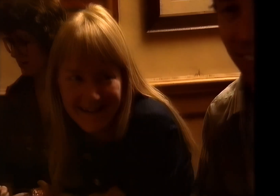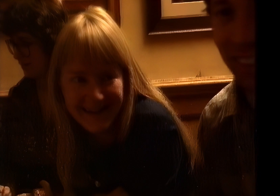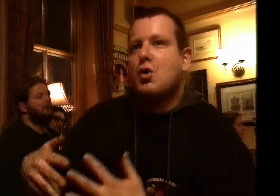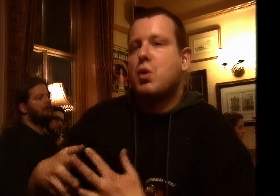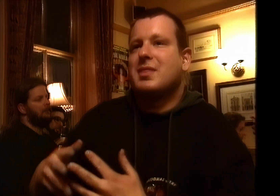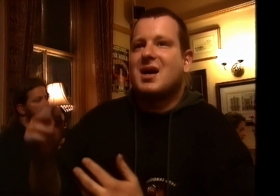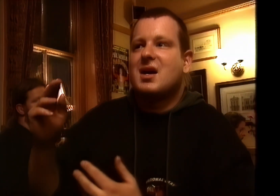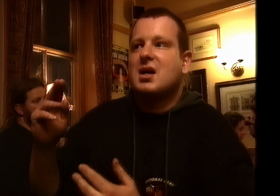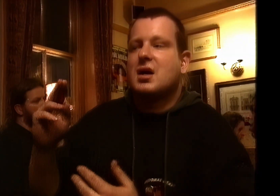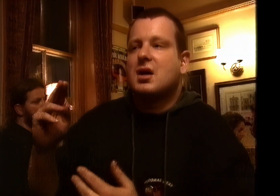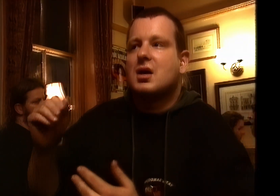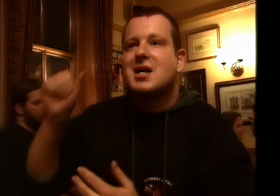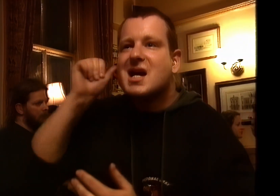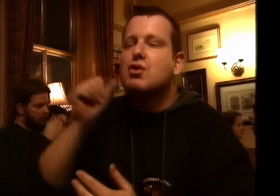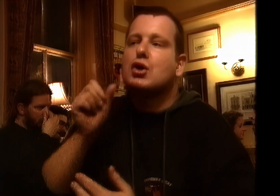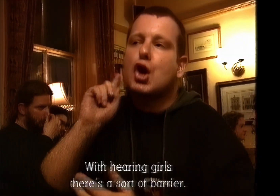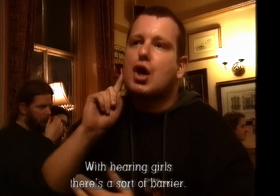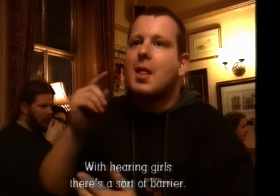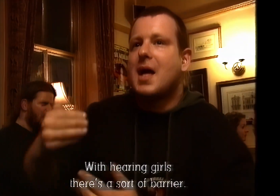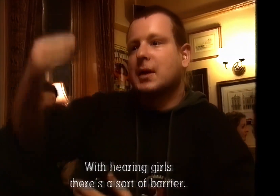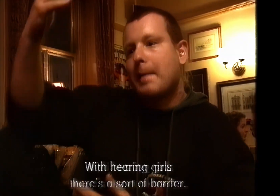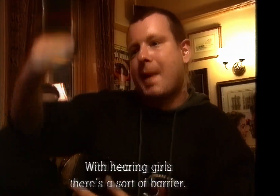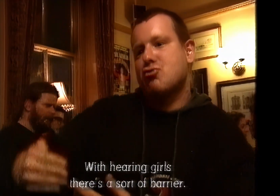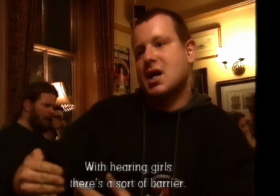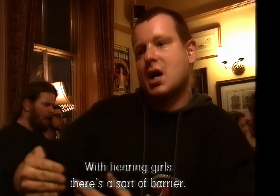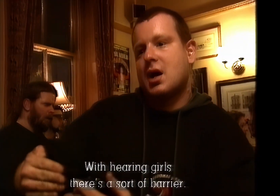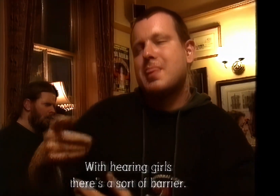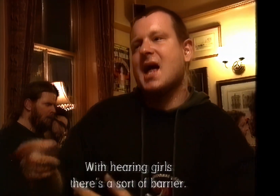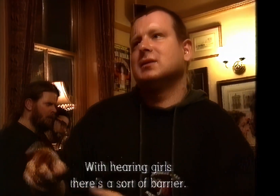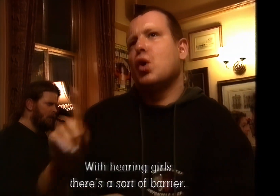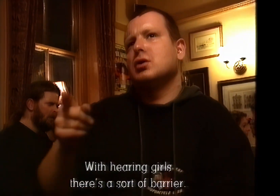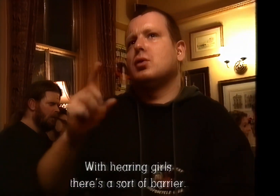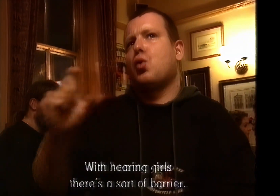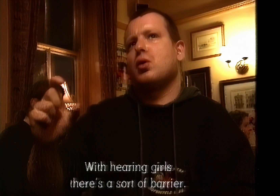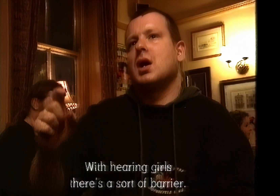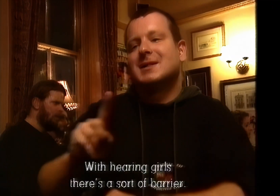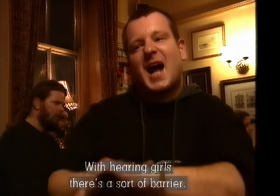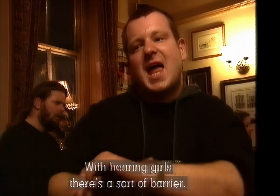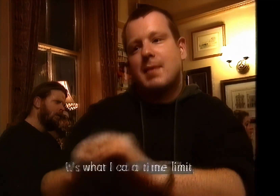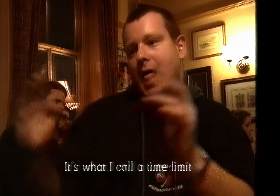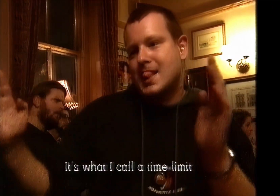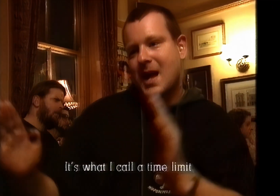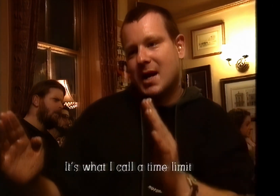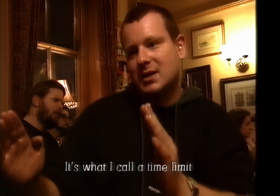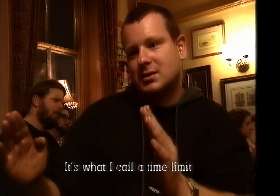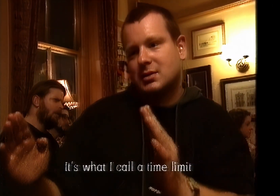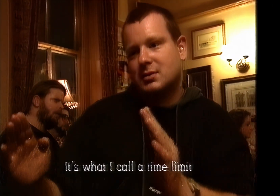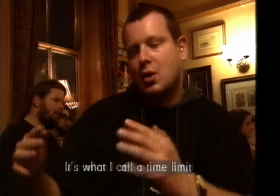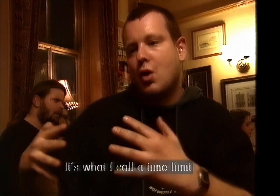With hearing girls there's a sort of barrier. It's what I call a